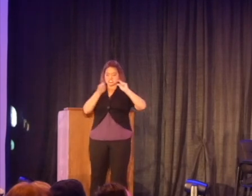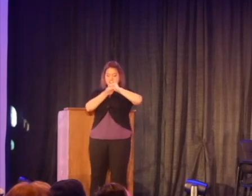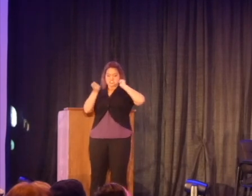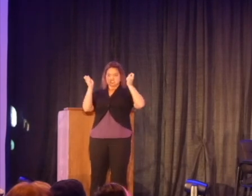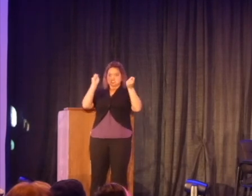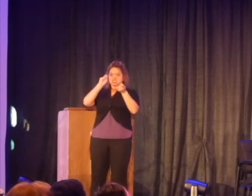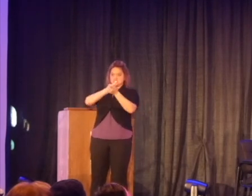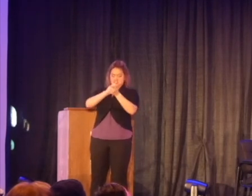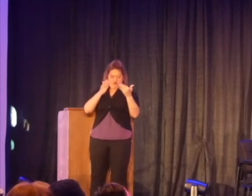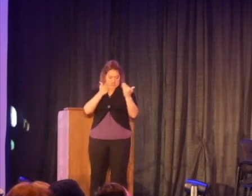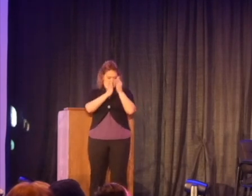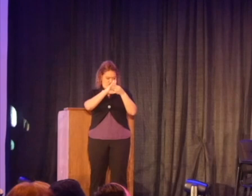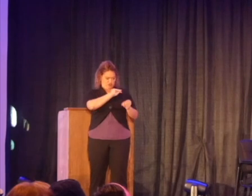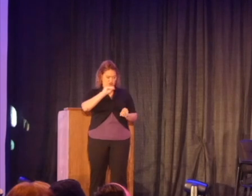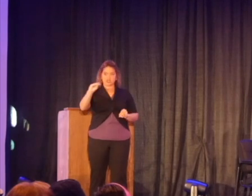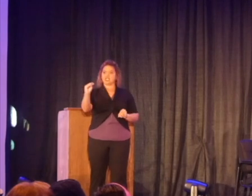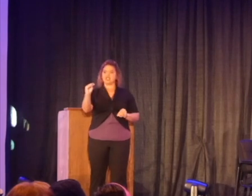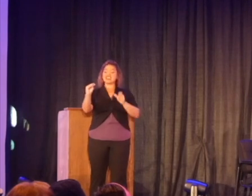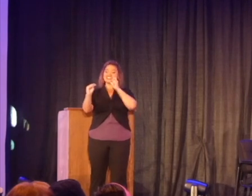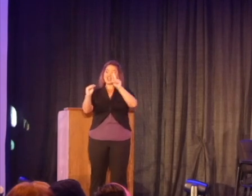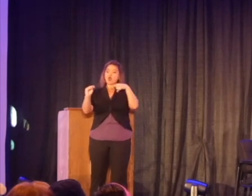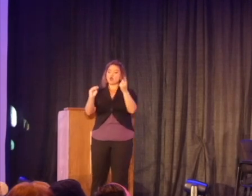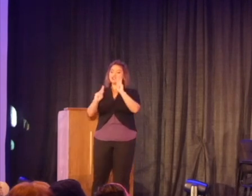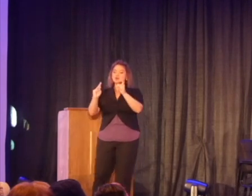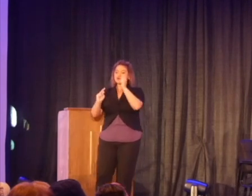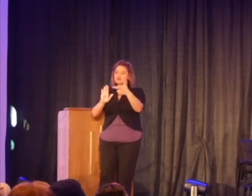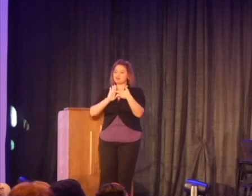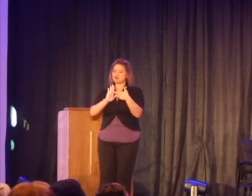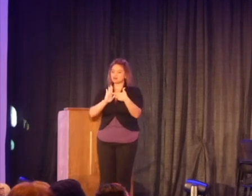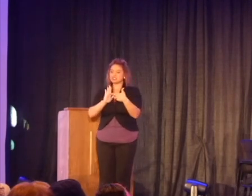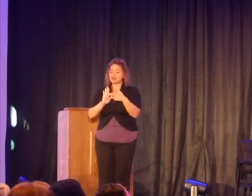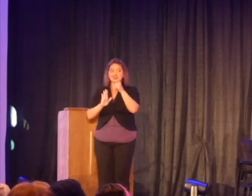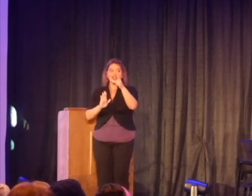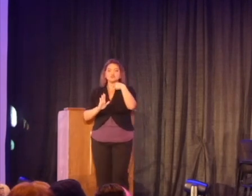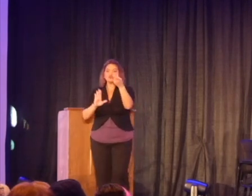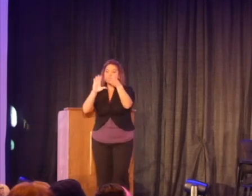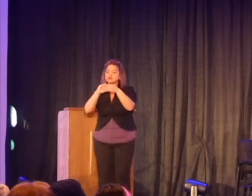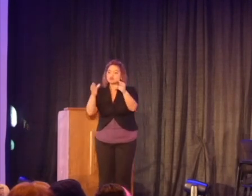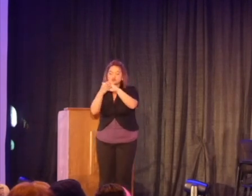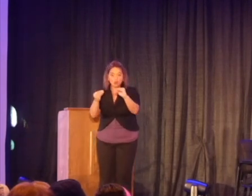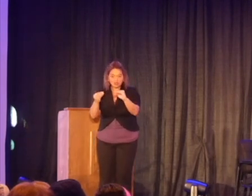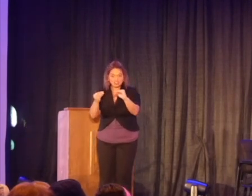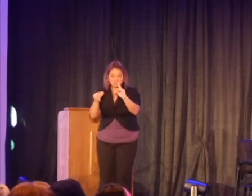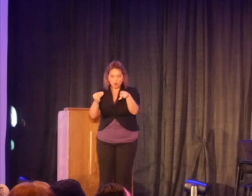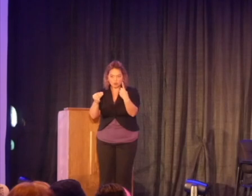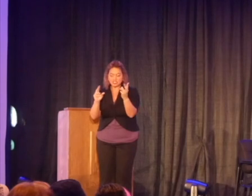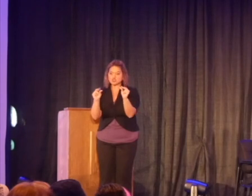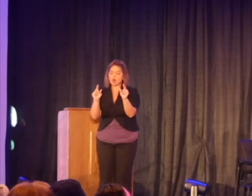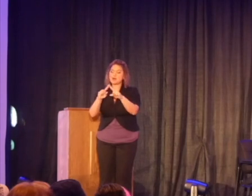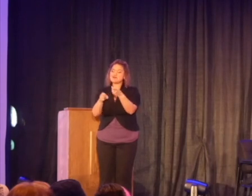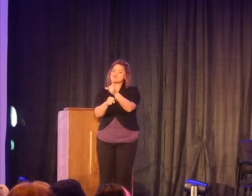communities, underrepresented communities, aren't just having to tell stories. They're having to make sure